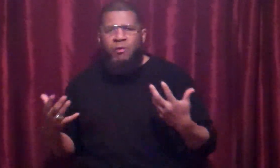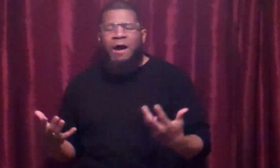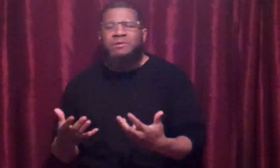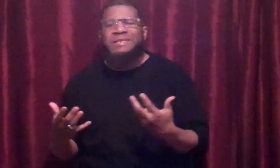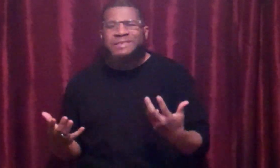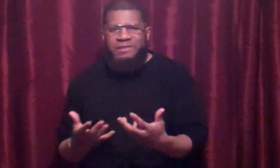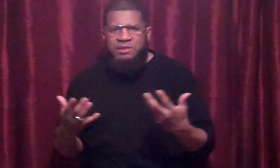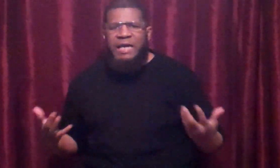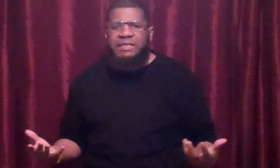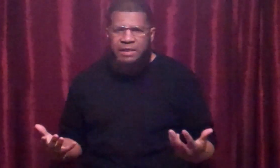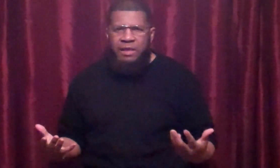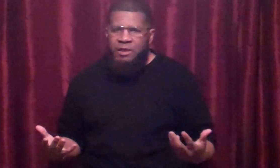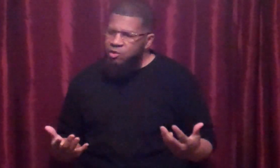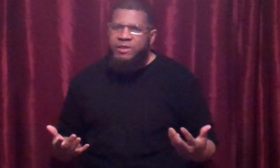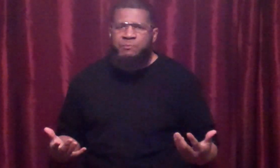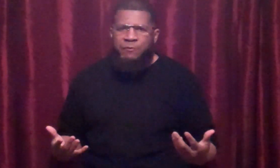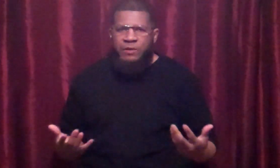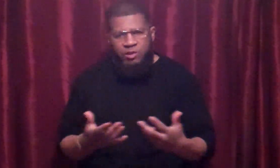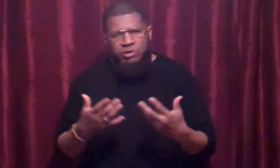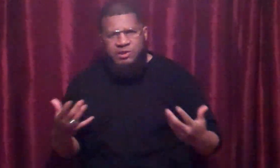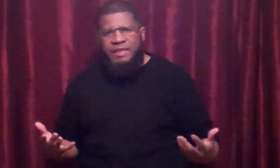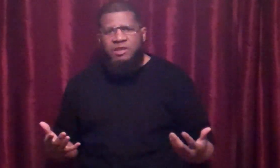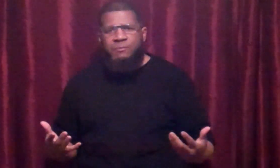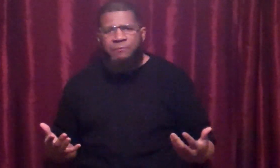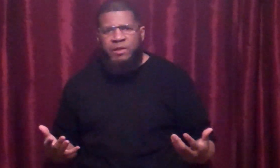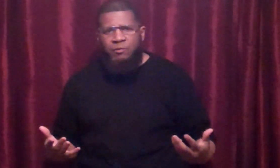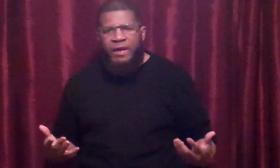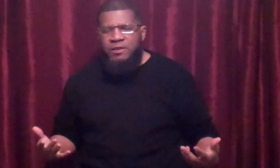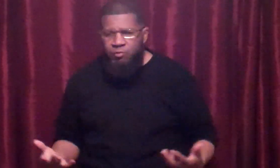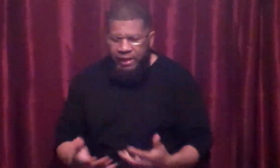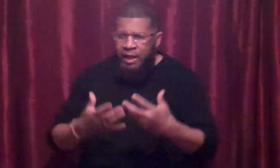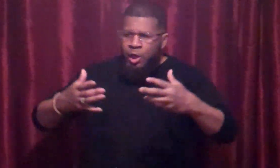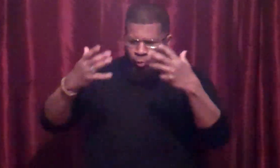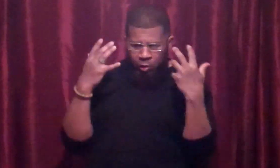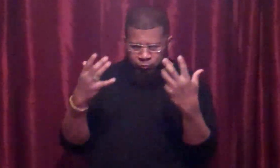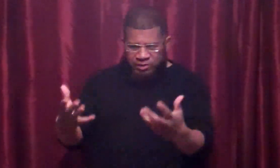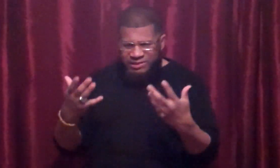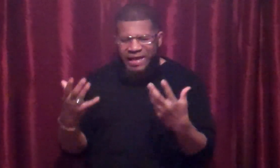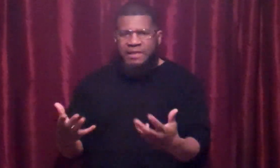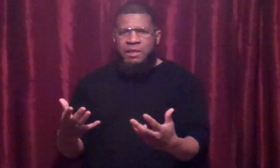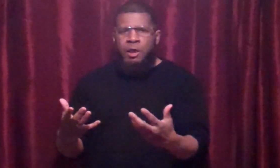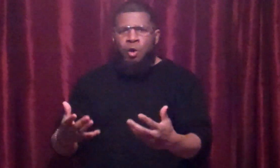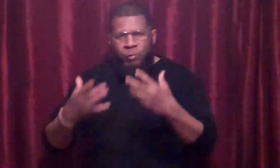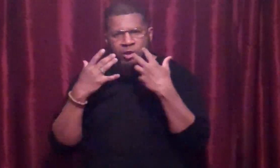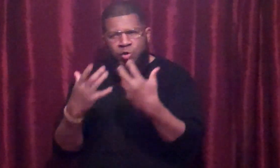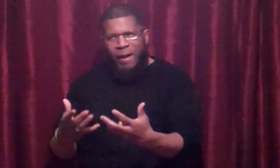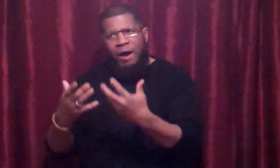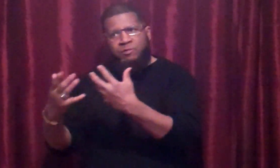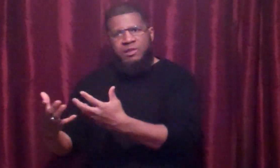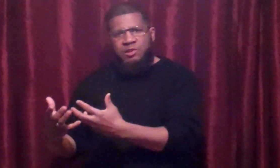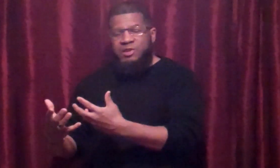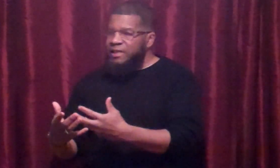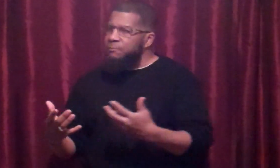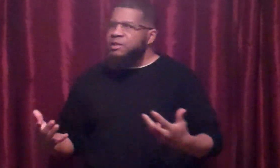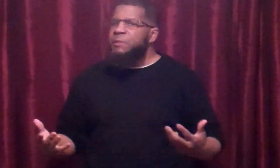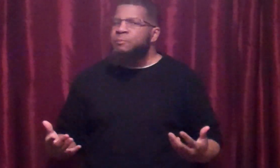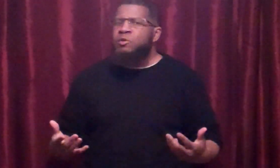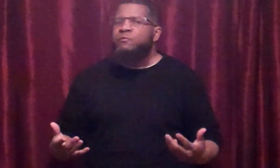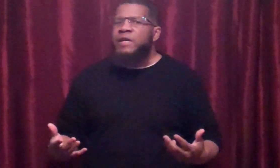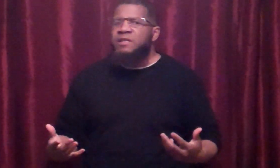crowd does to the psyche, you know that's my thing. You know the psyche is my thing, right? Okay. Well, the psyche, what the crowd does to the psyche makes people do things.